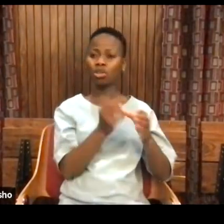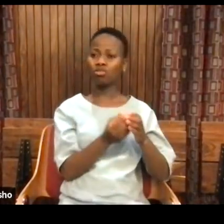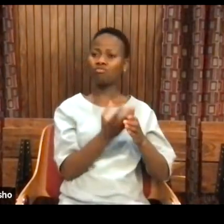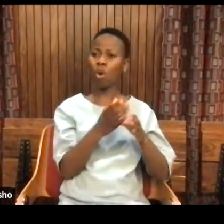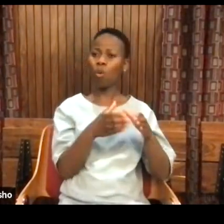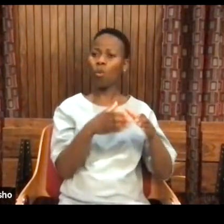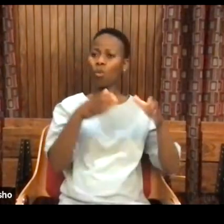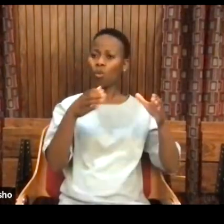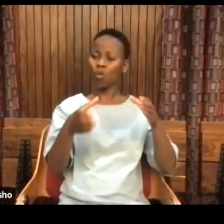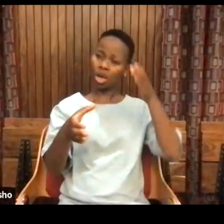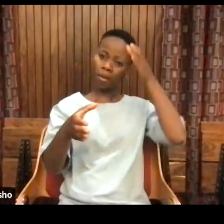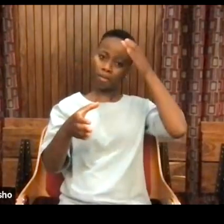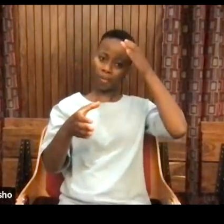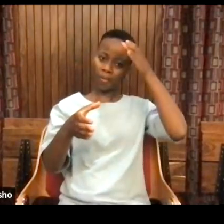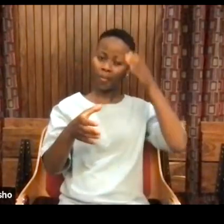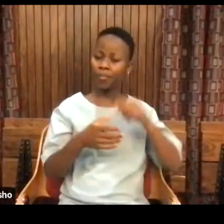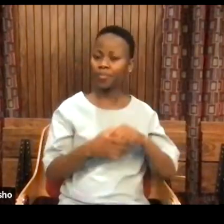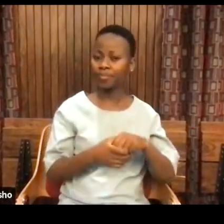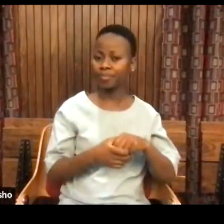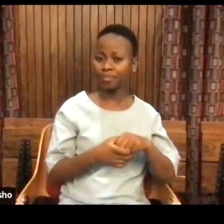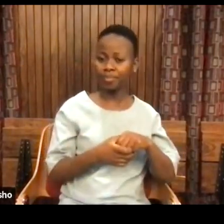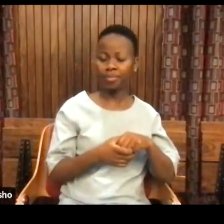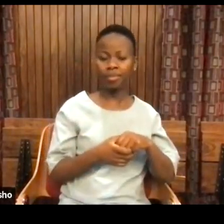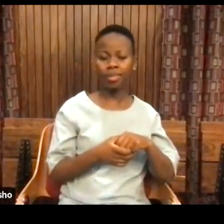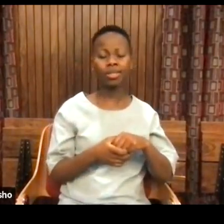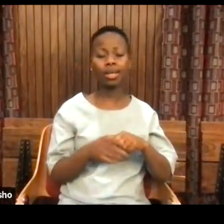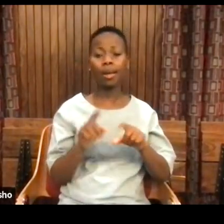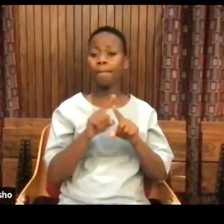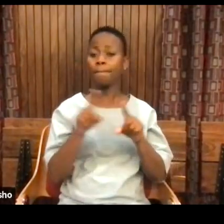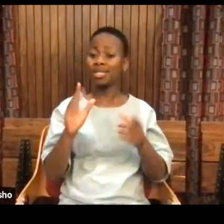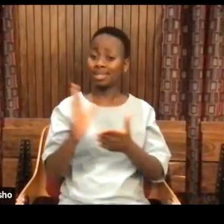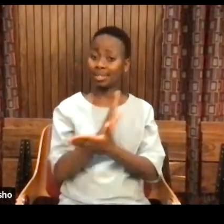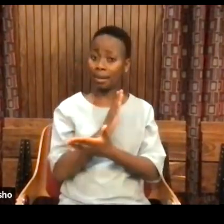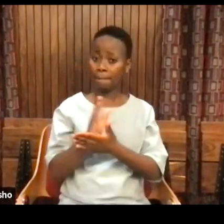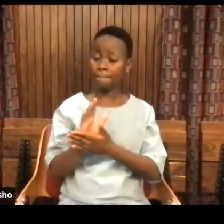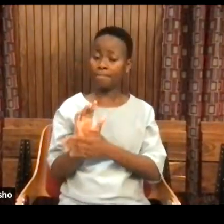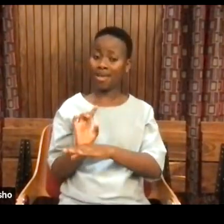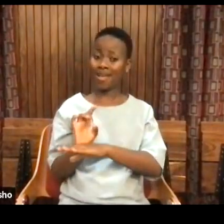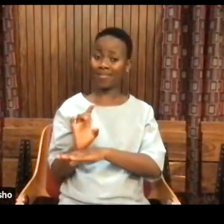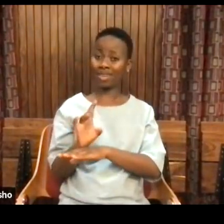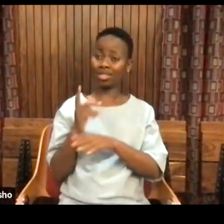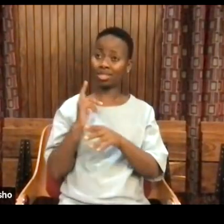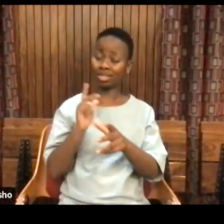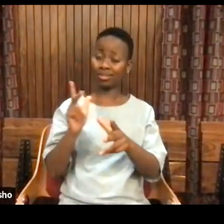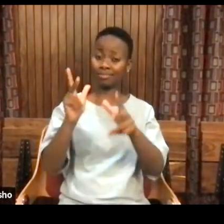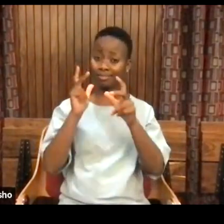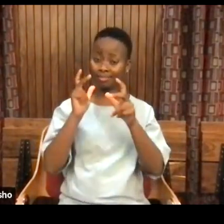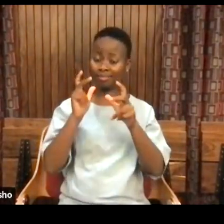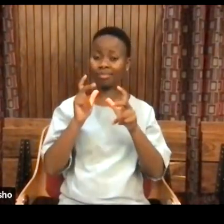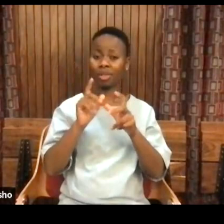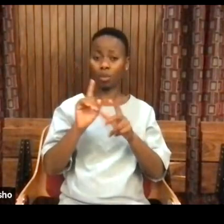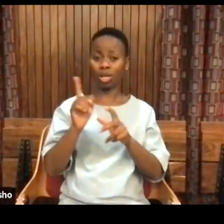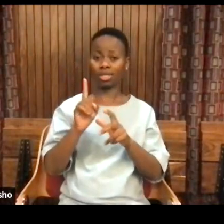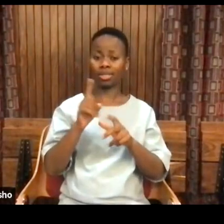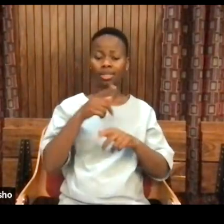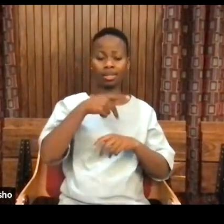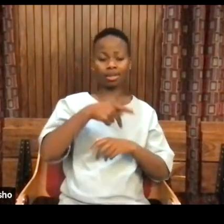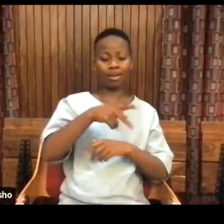And some of the lies, for instance, that we receive is the construction of the notion of the primitive and the premodern.